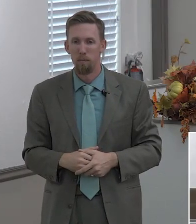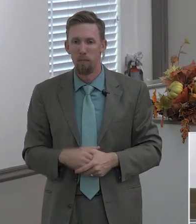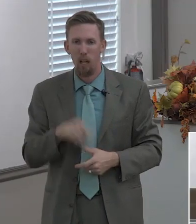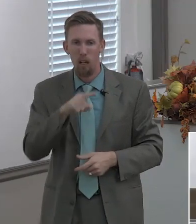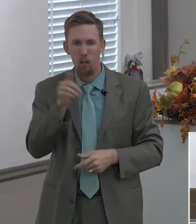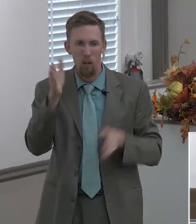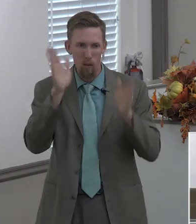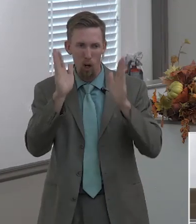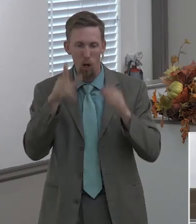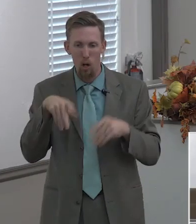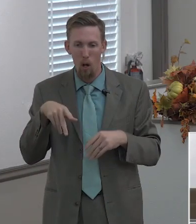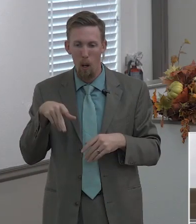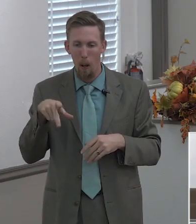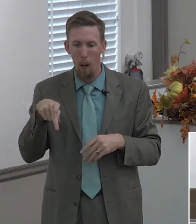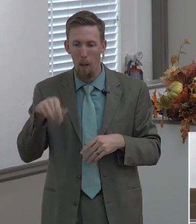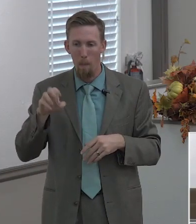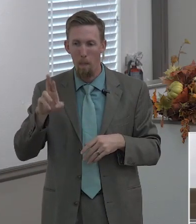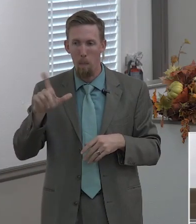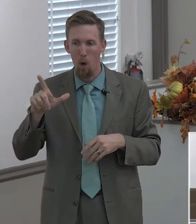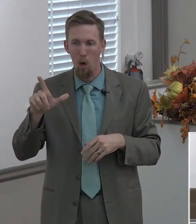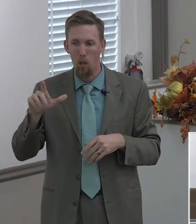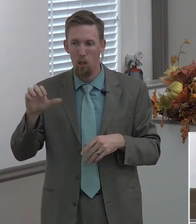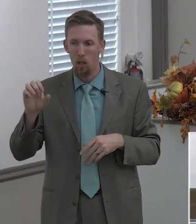as you hear paul schwenke say